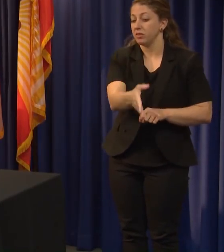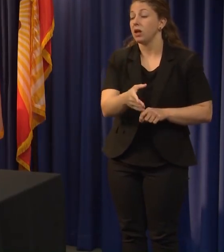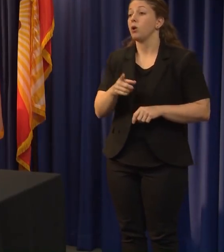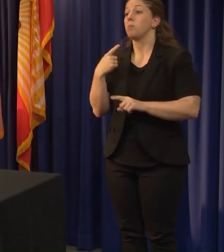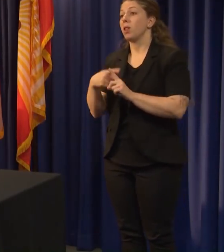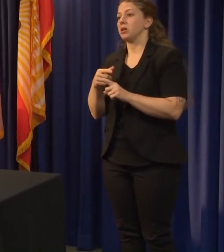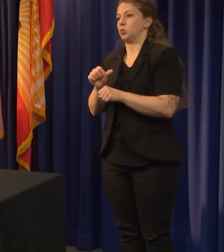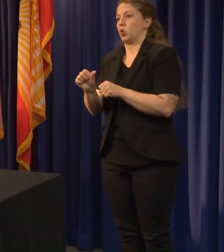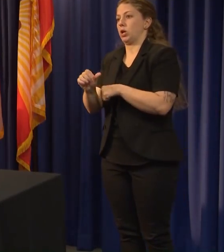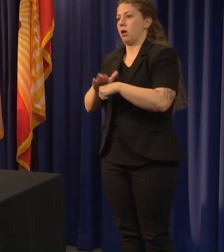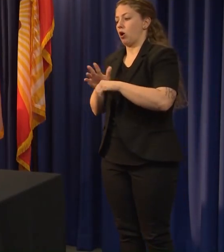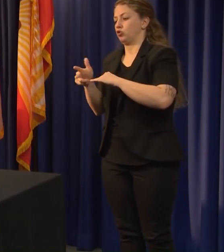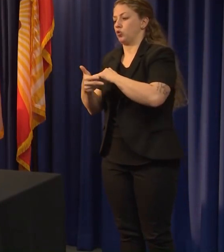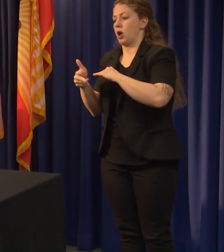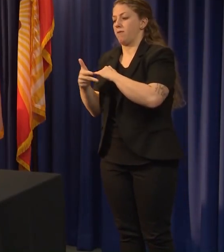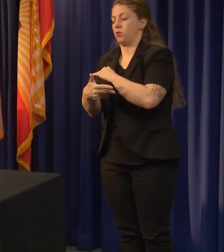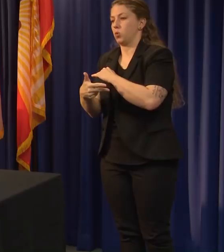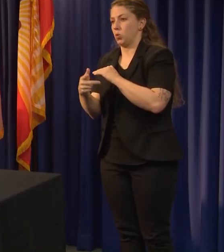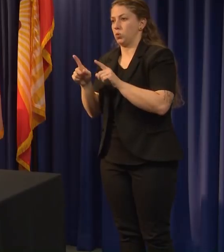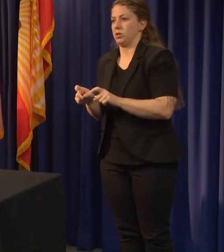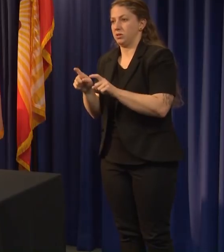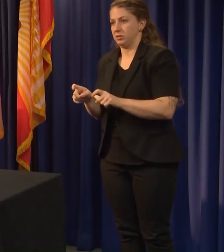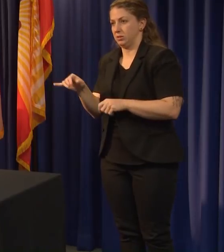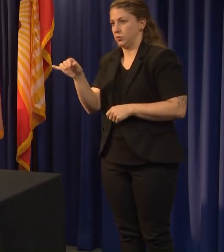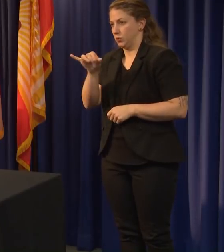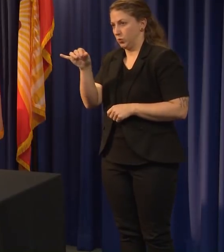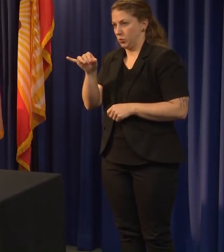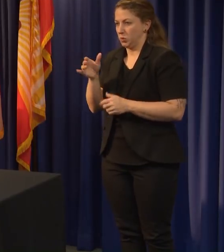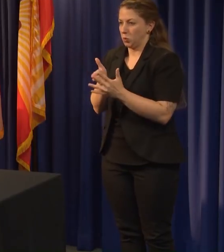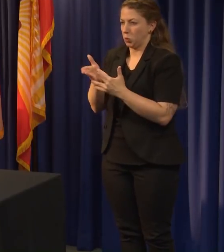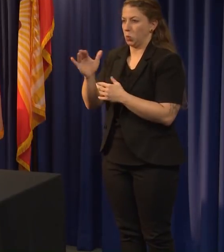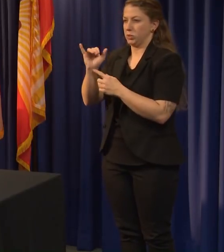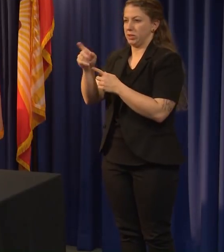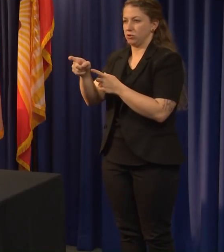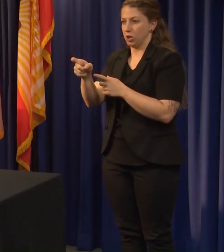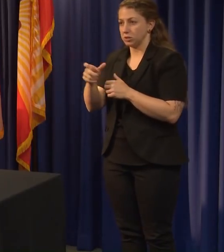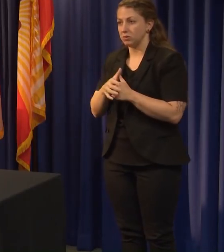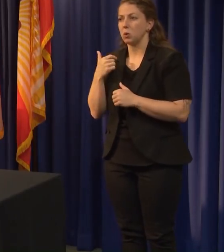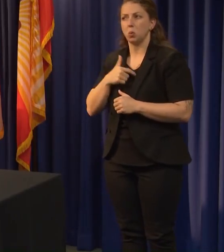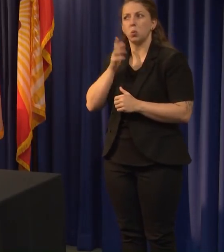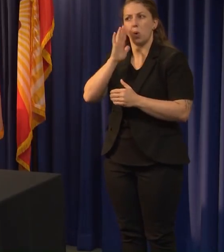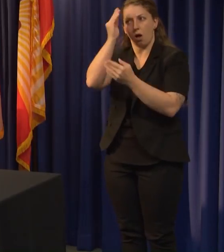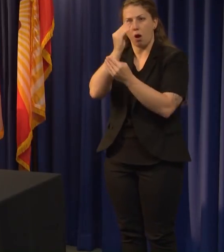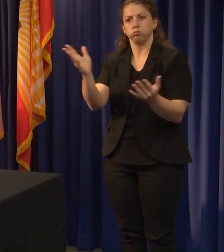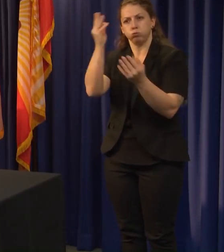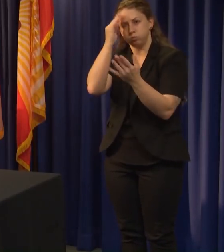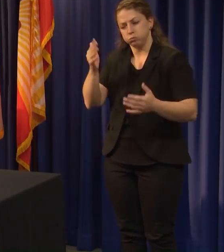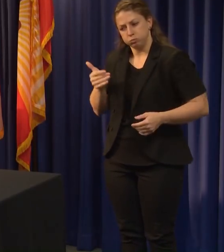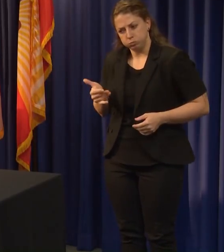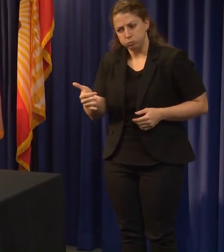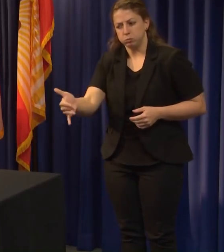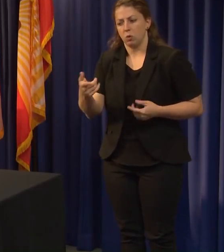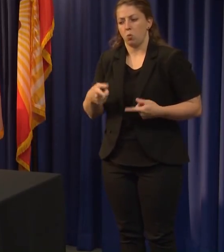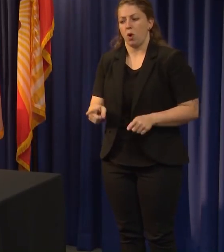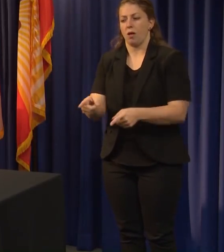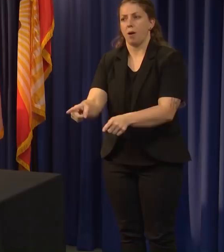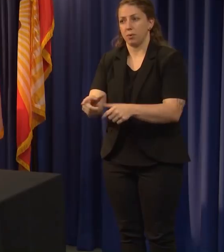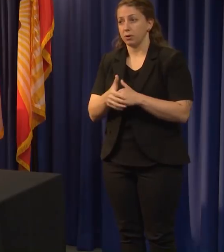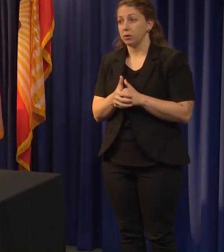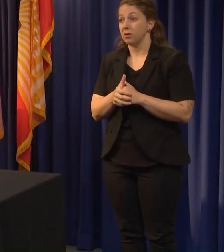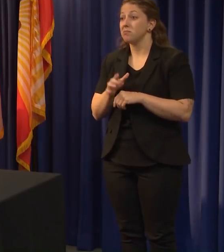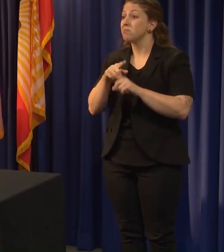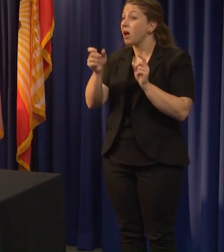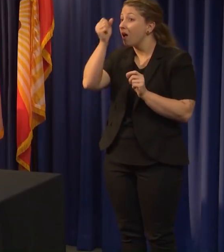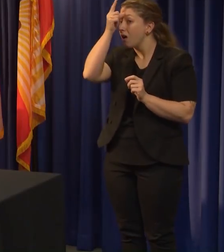sites. We'll have more information on these future updates as details are available. However, I can tell you today that when the city-sponsored location is